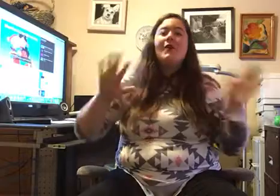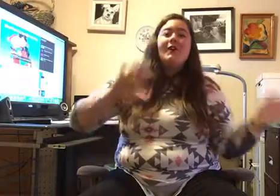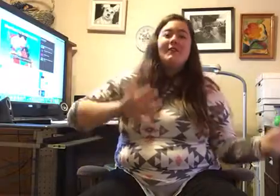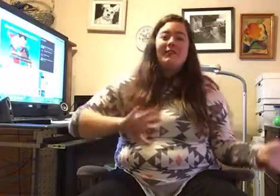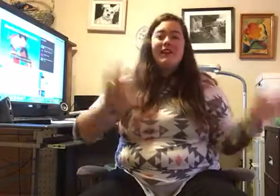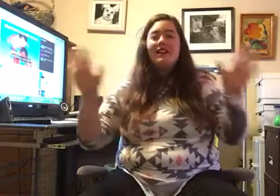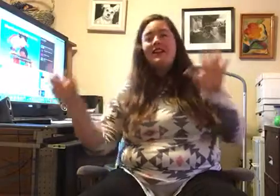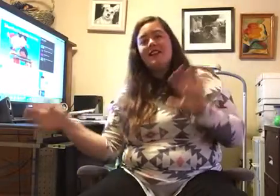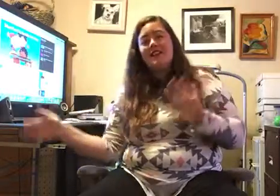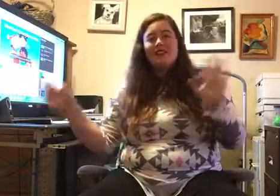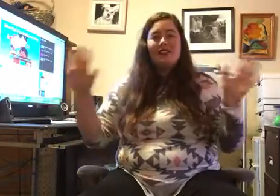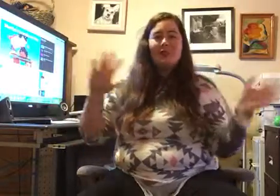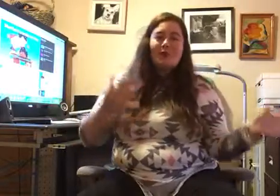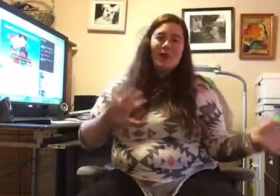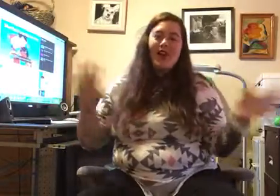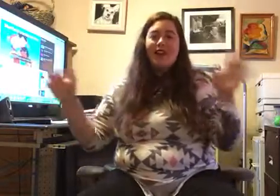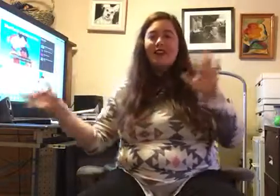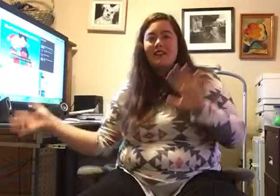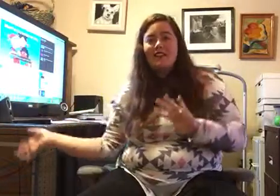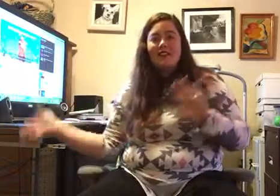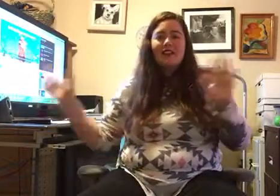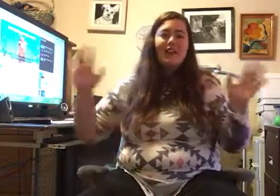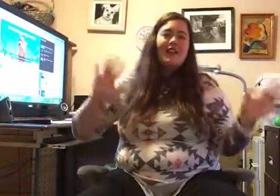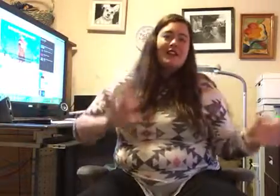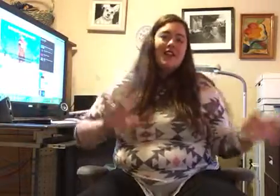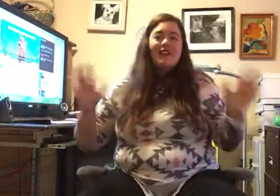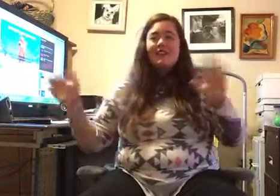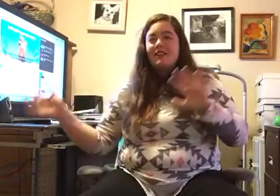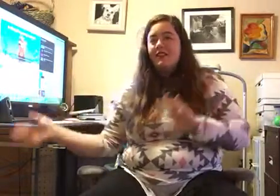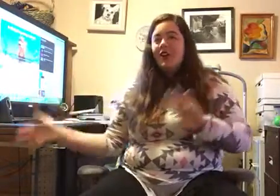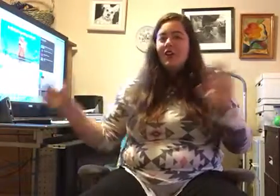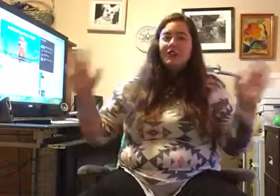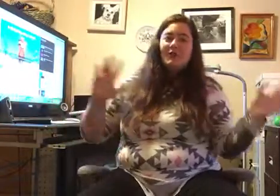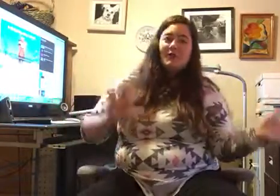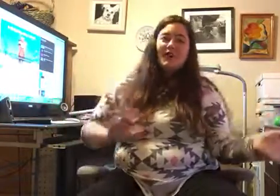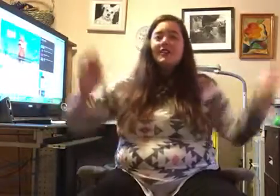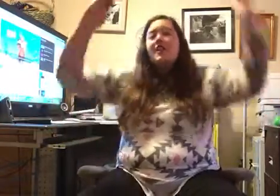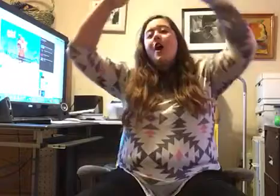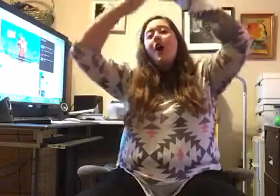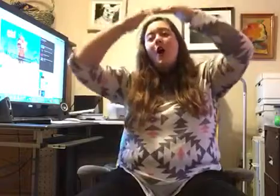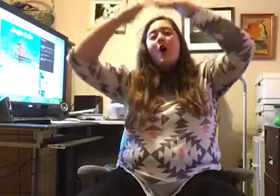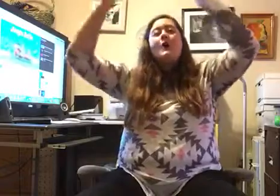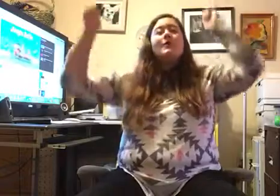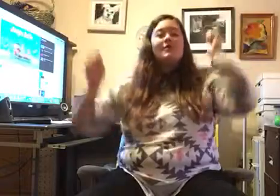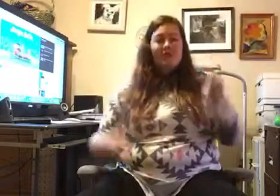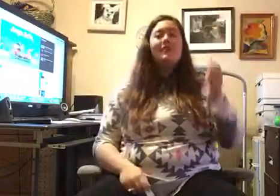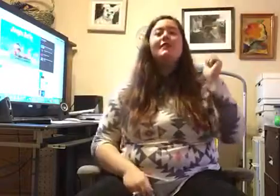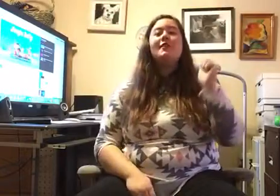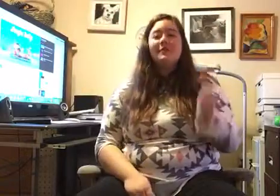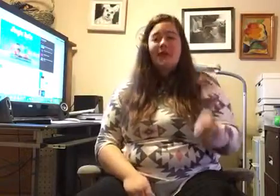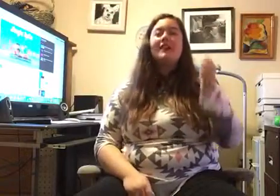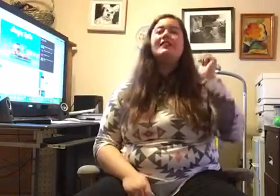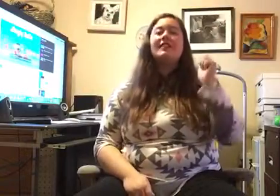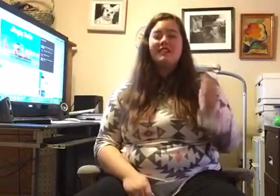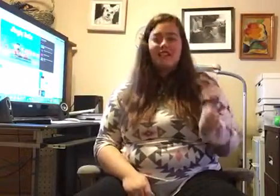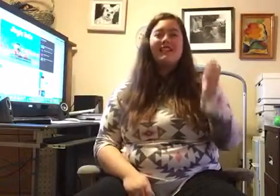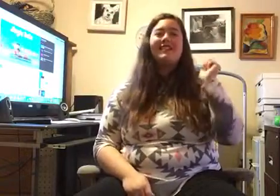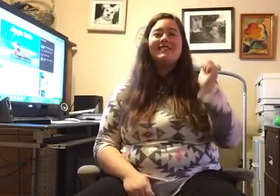The fun it is to ride and think, while sleighing snow tonight. Oh, jingle bells, jingle